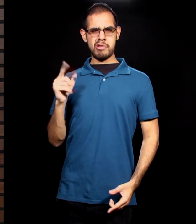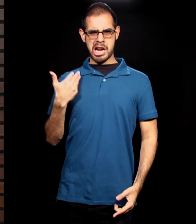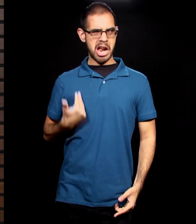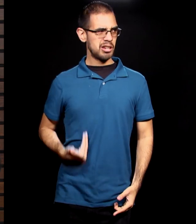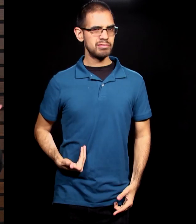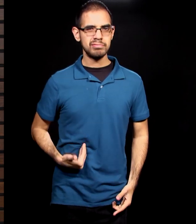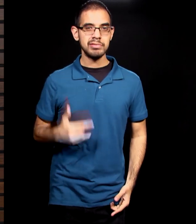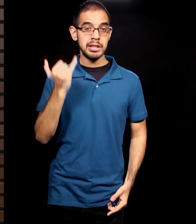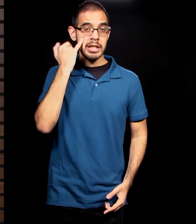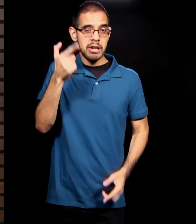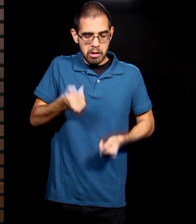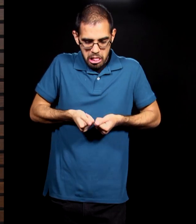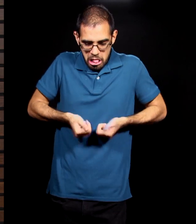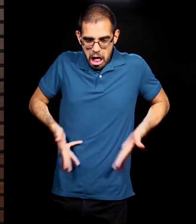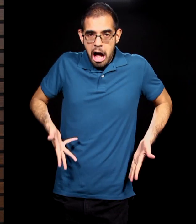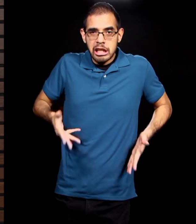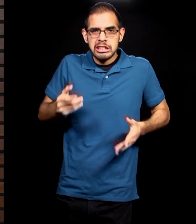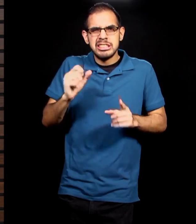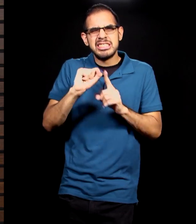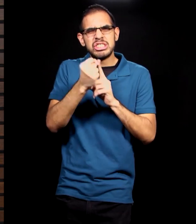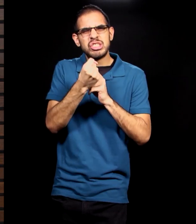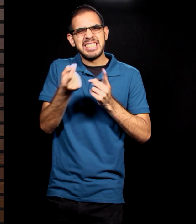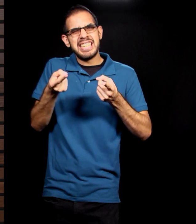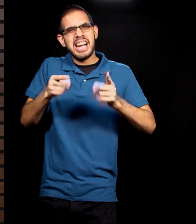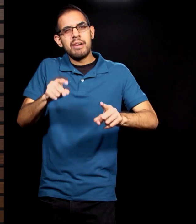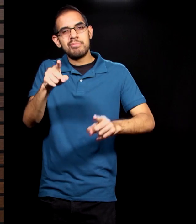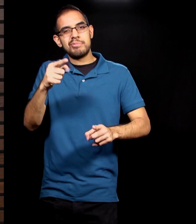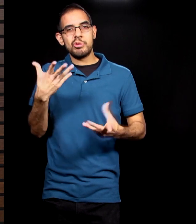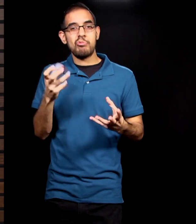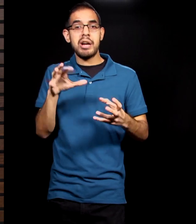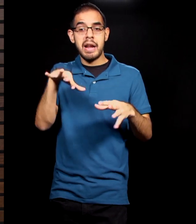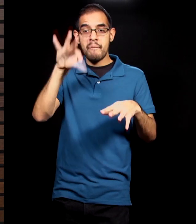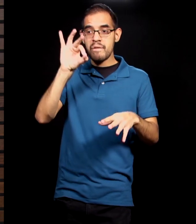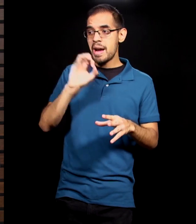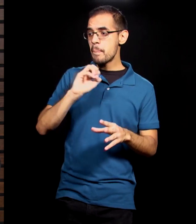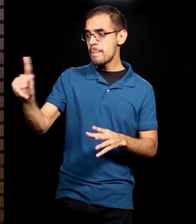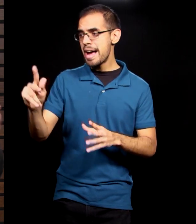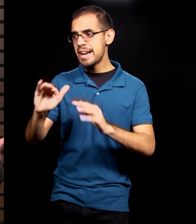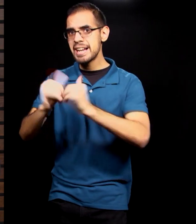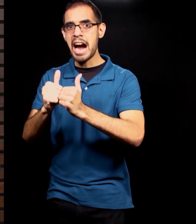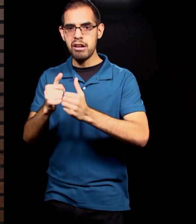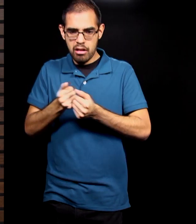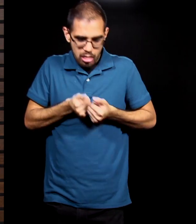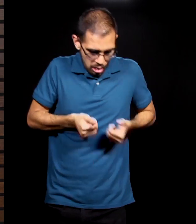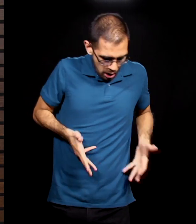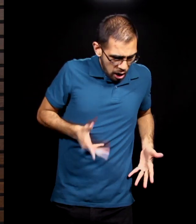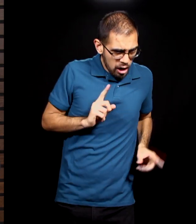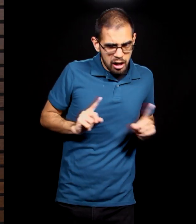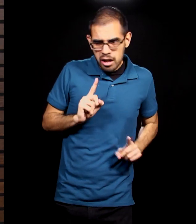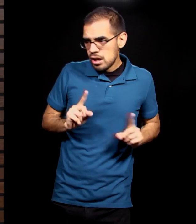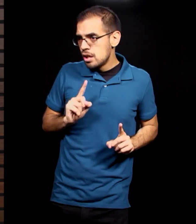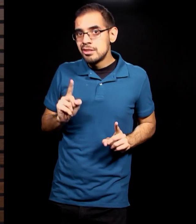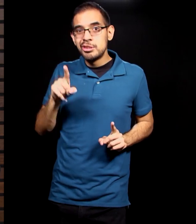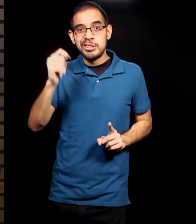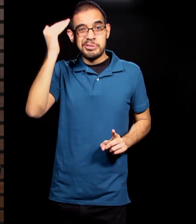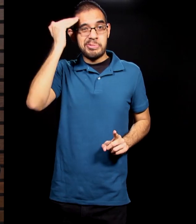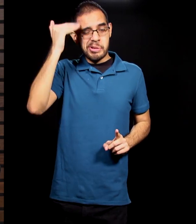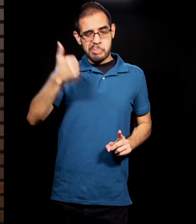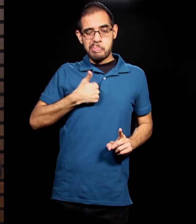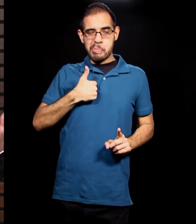lost in some situation, to begin to find our way back, we've got to acknowledge the situation that we don't know where we are, or at least we're